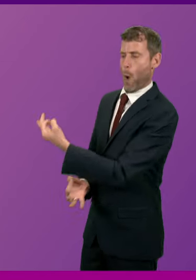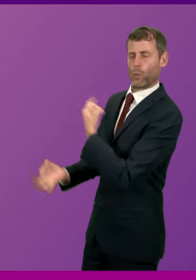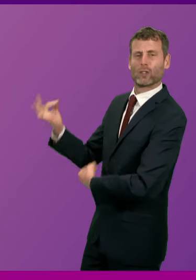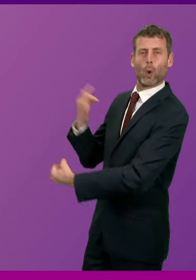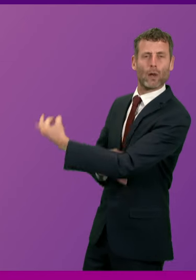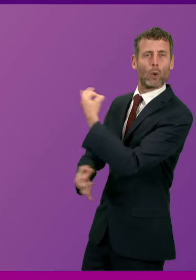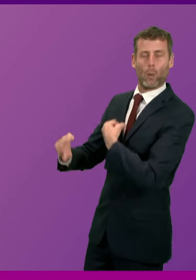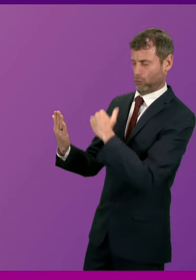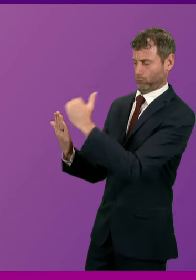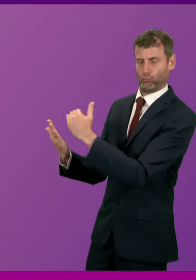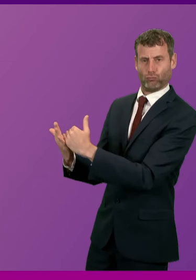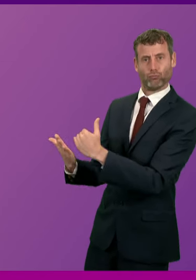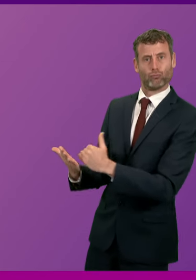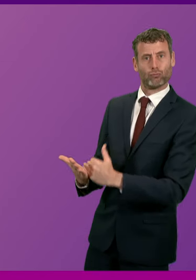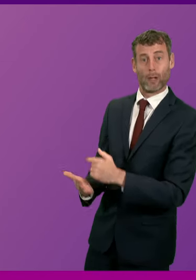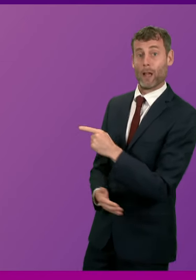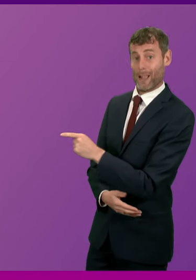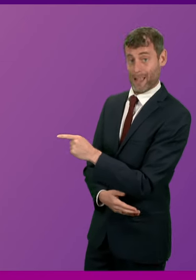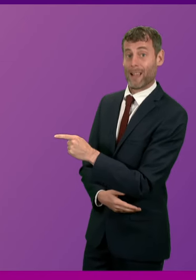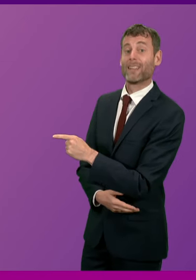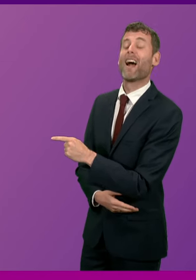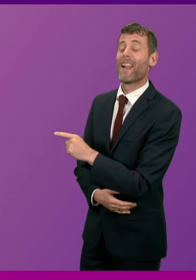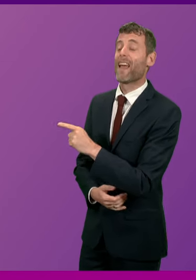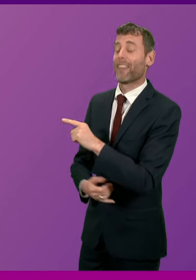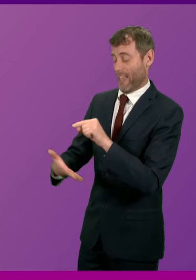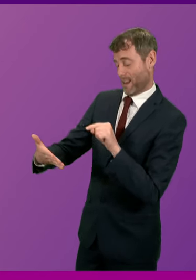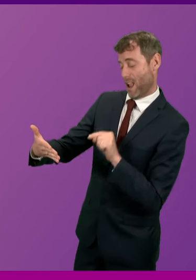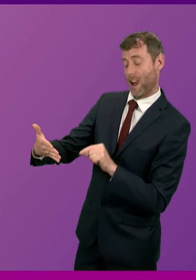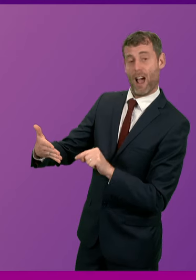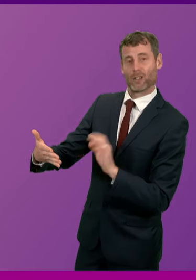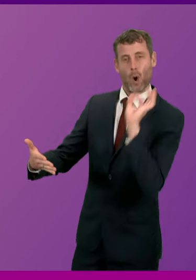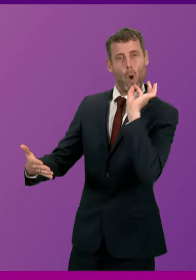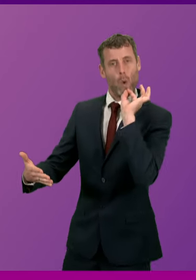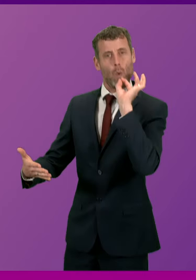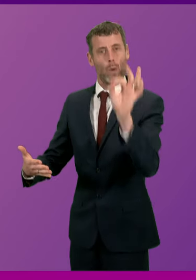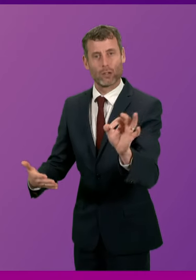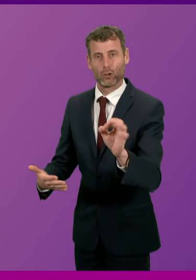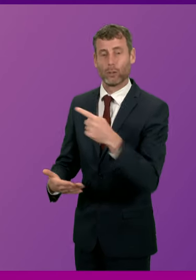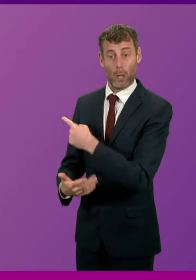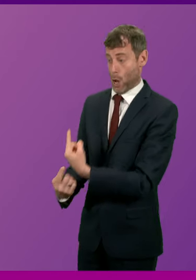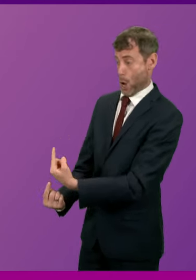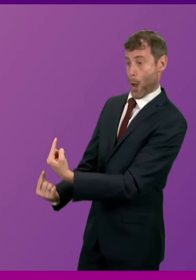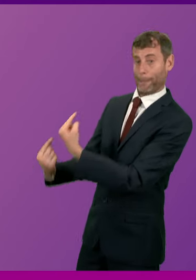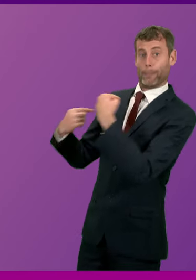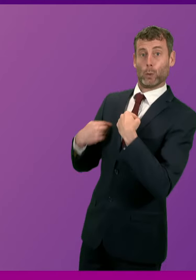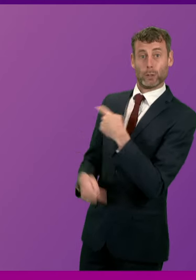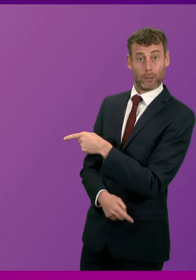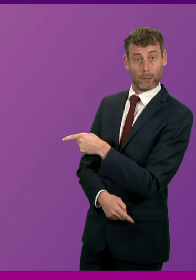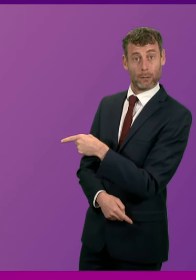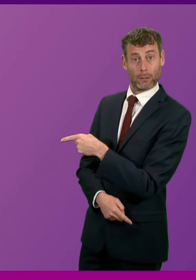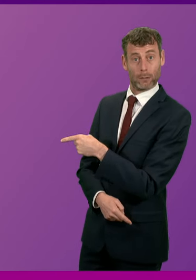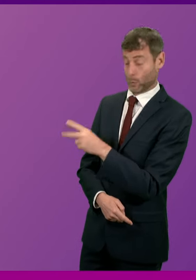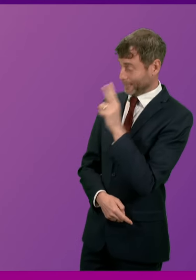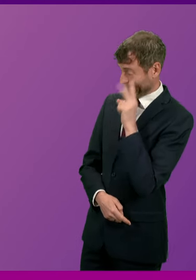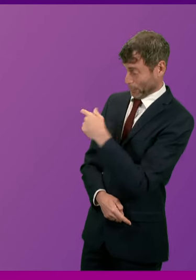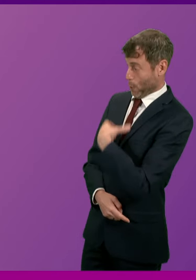and then eventually gets to the pouring out of the volume of personal abuse that he pours out,